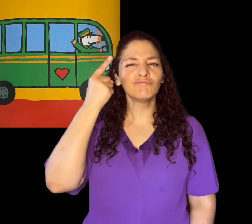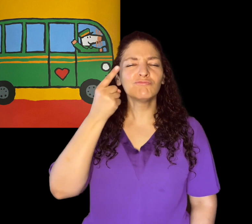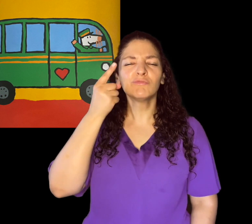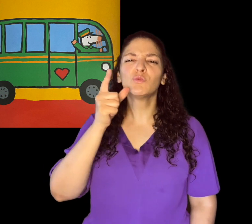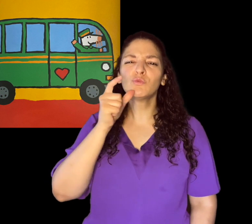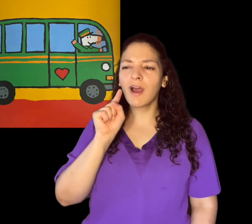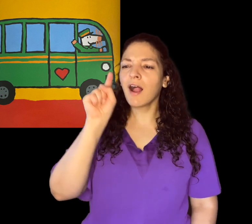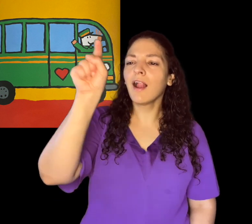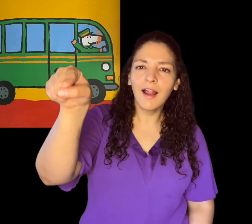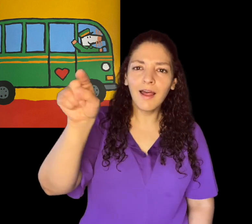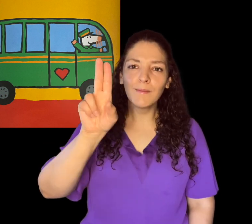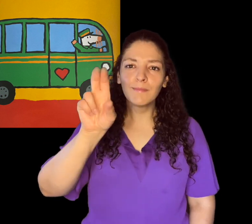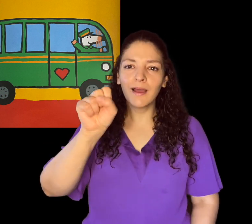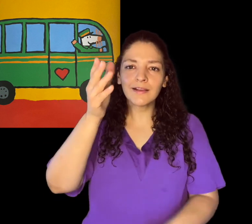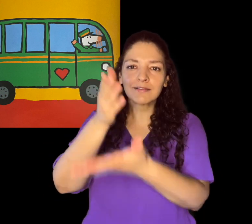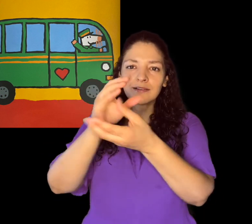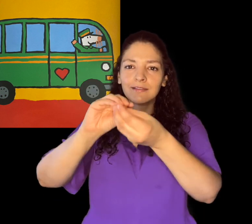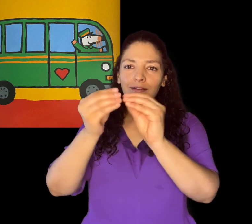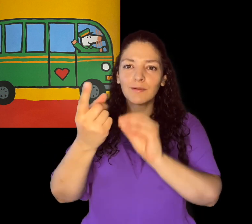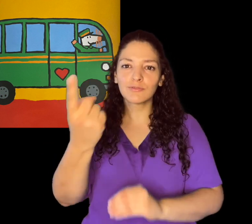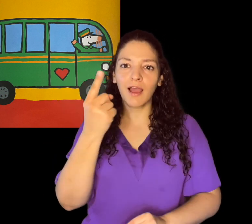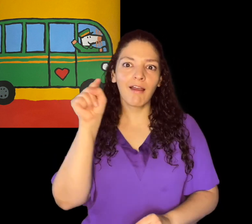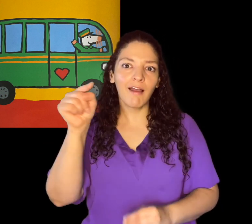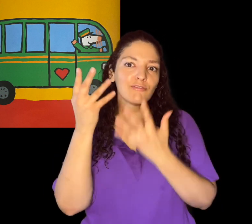Who will be waiting at bus stop number one?